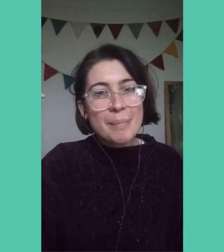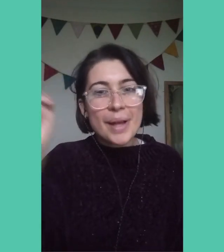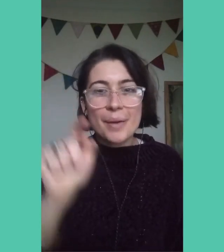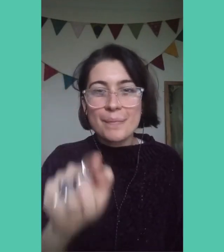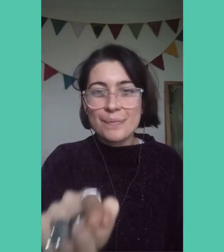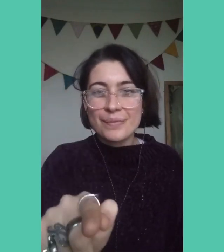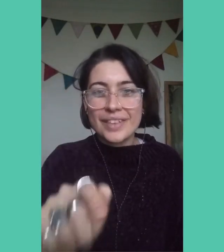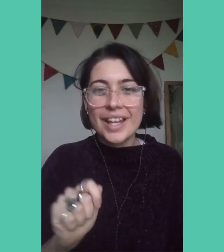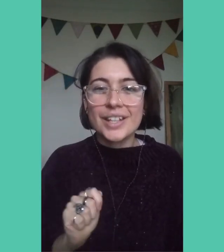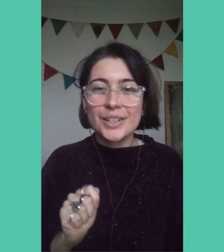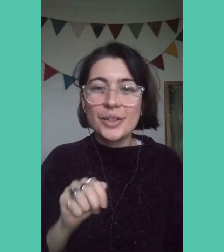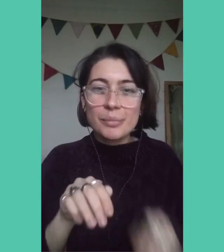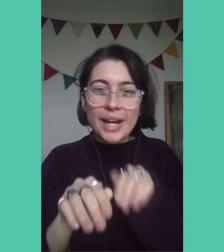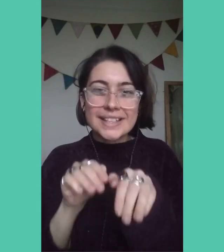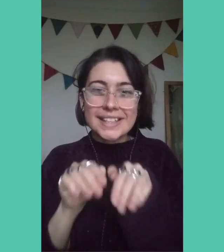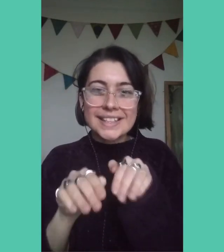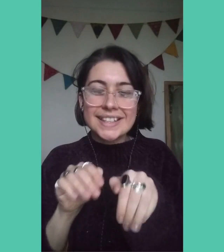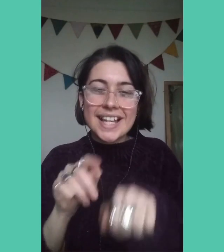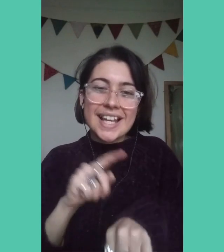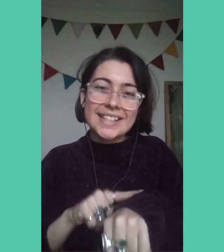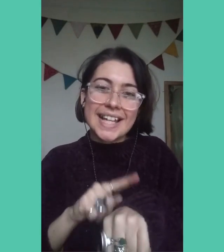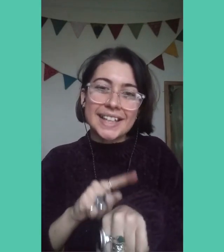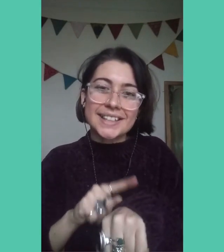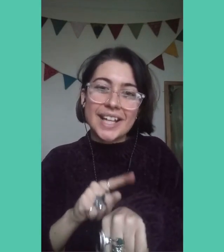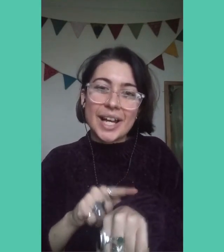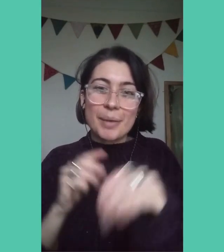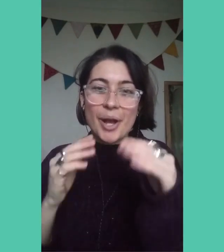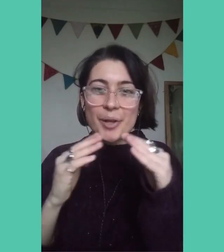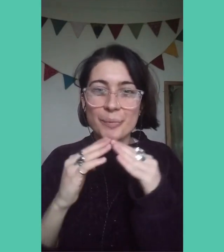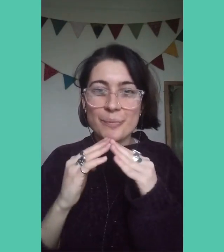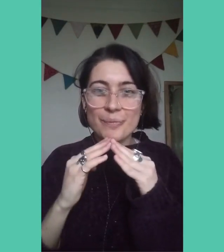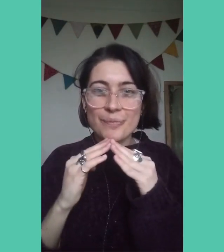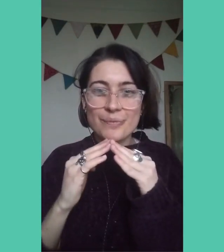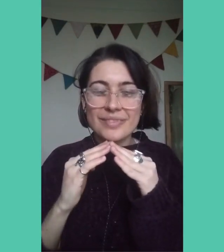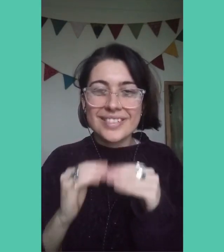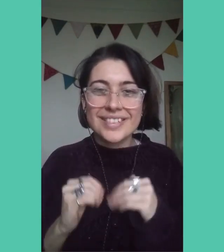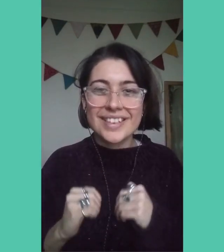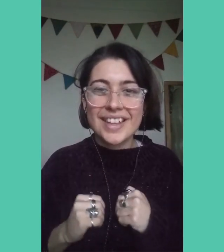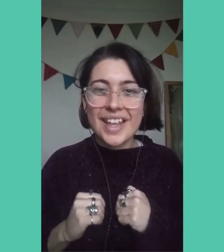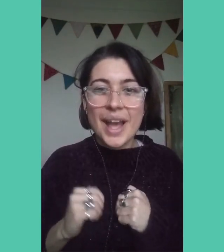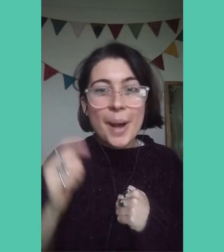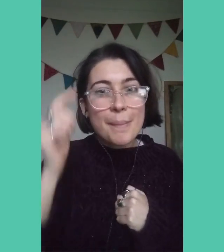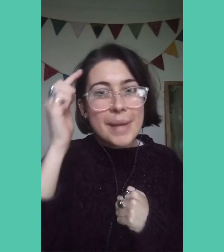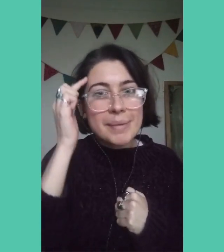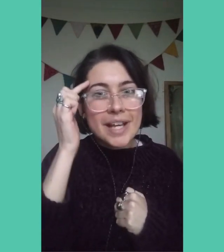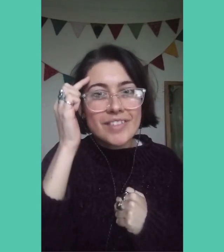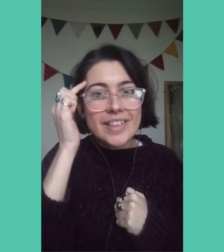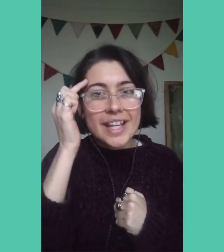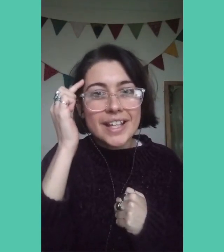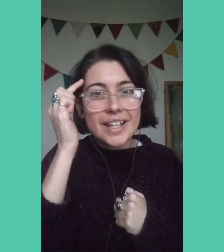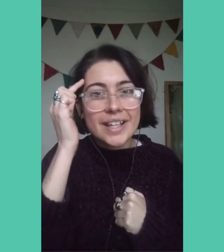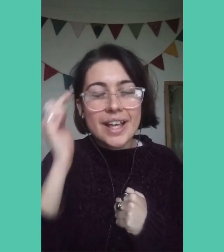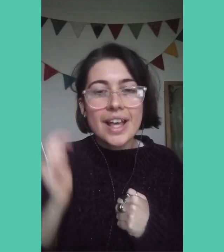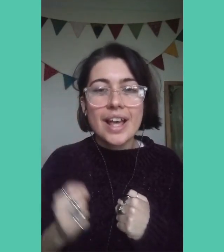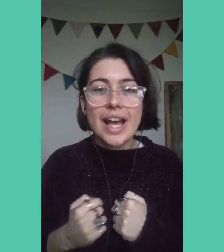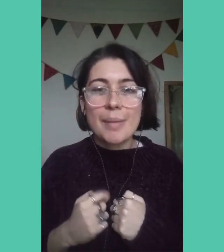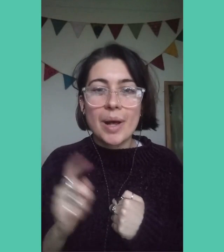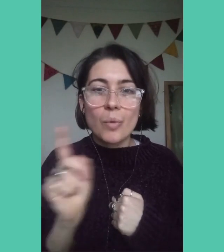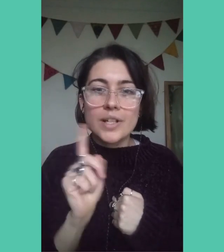Remember, you can practice telling the time at home. Maybe have a think